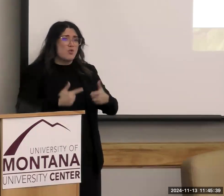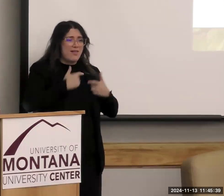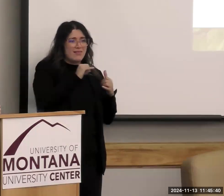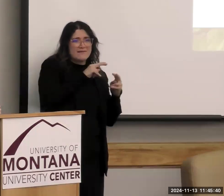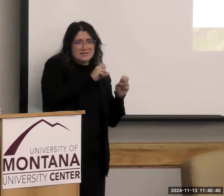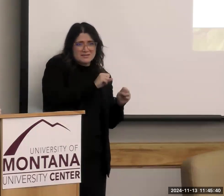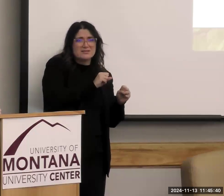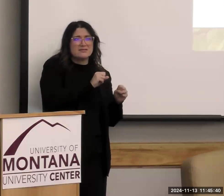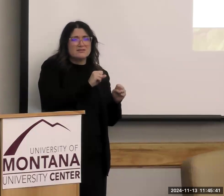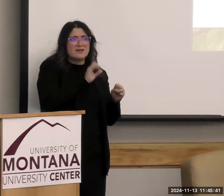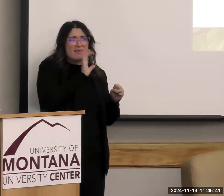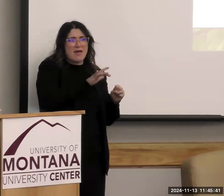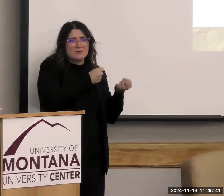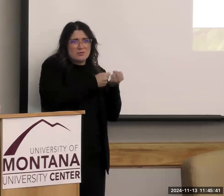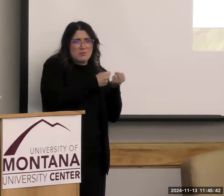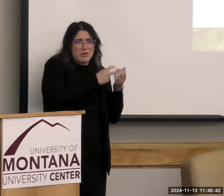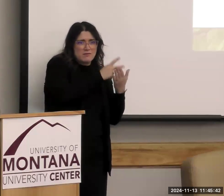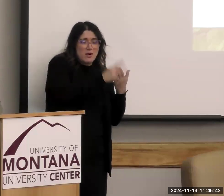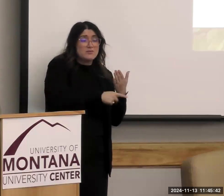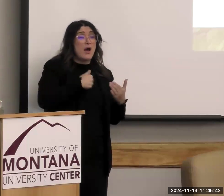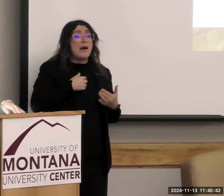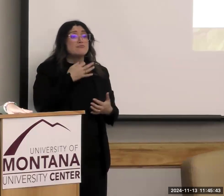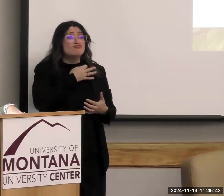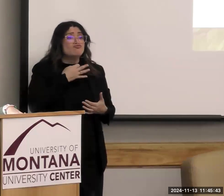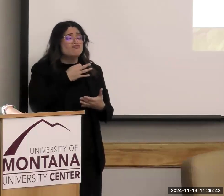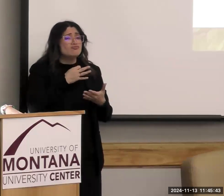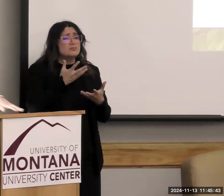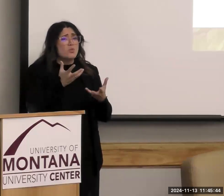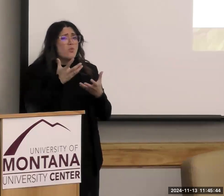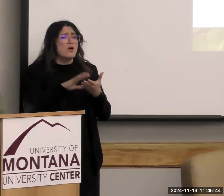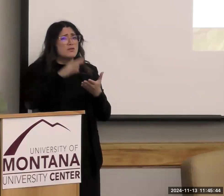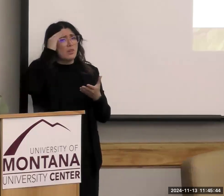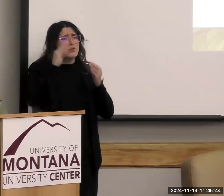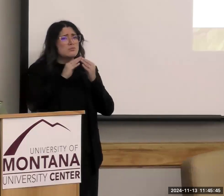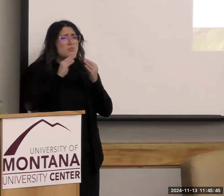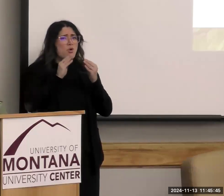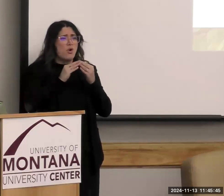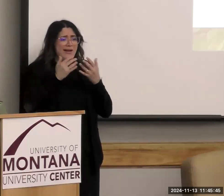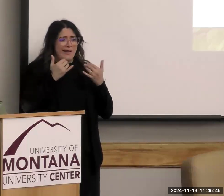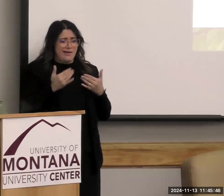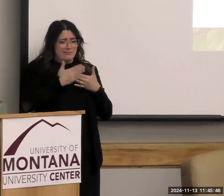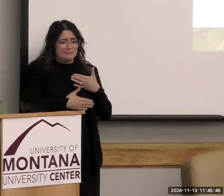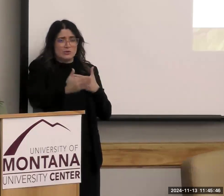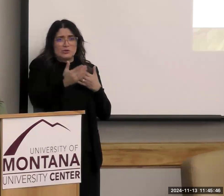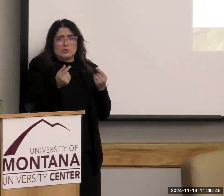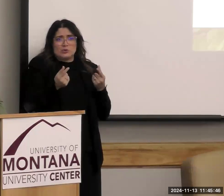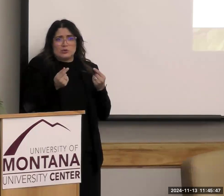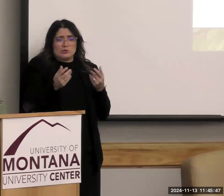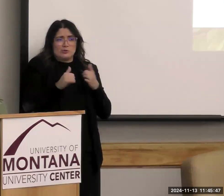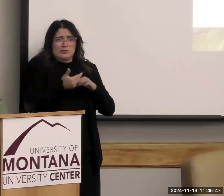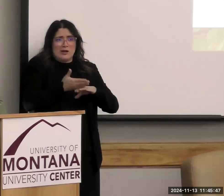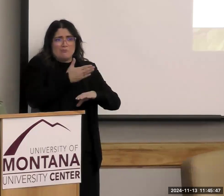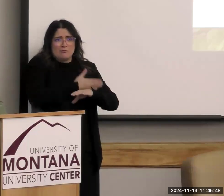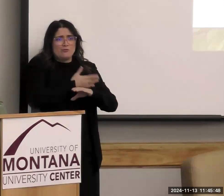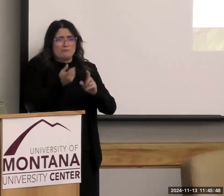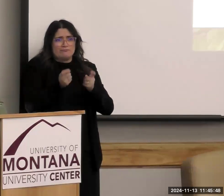kind of thing. So I'd be interested to know a little bit more about how do we, where do we go now and how do we turn that around? So